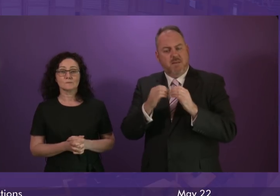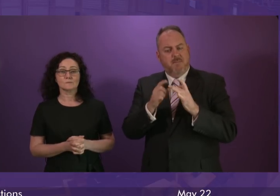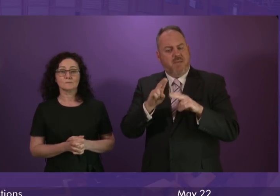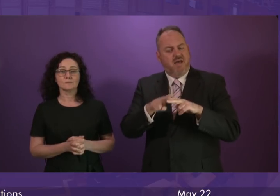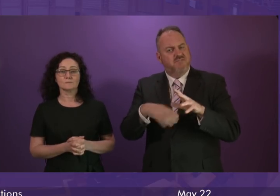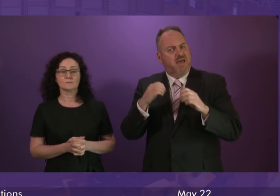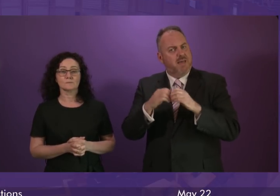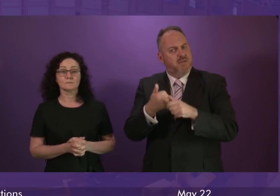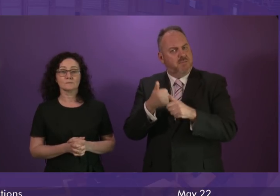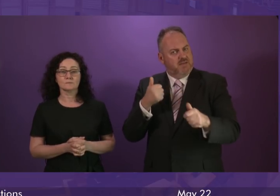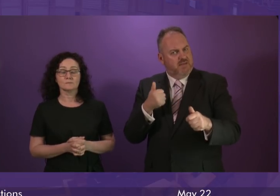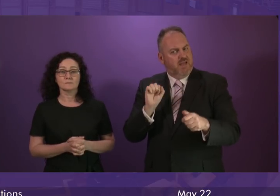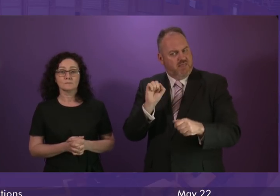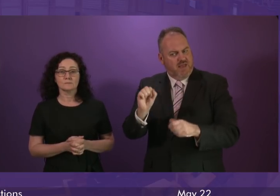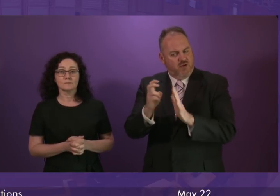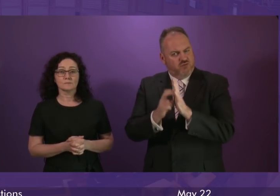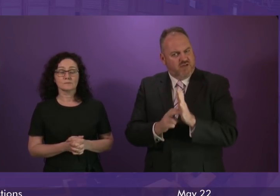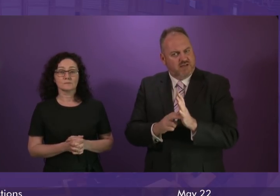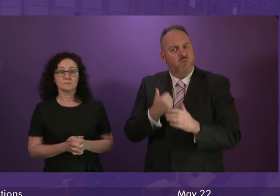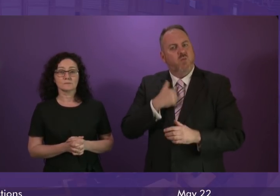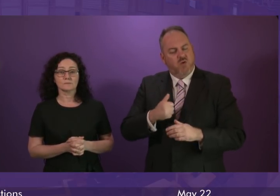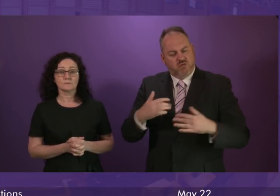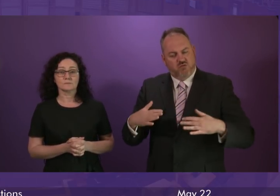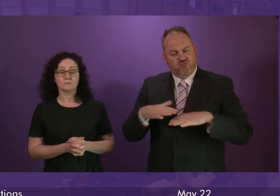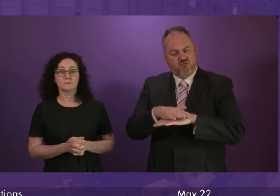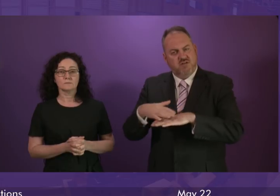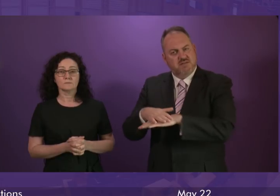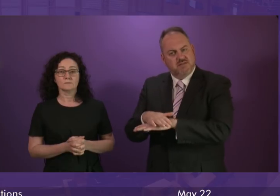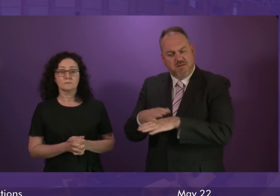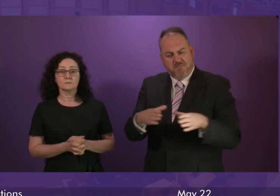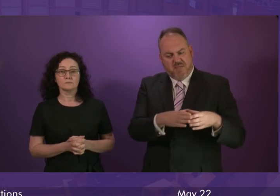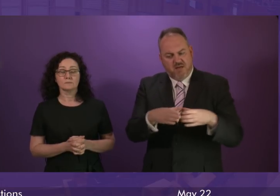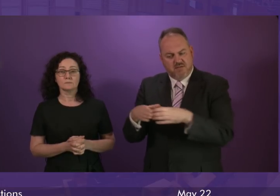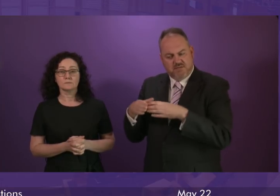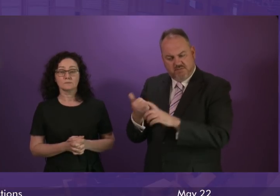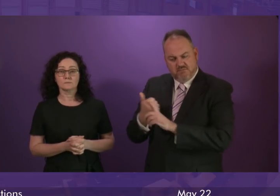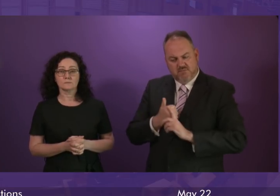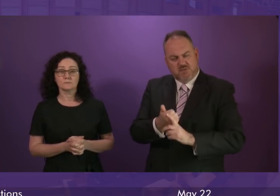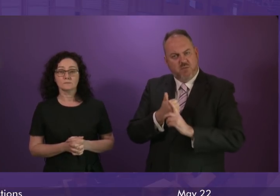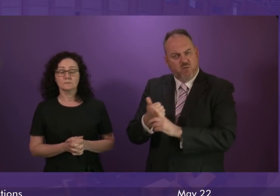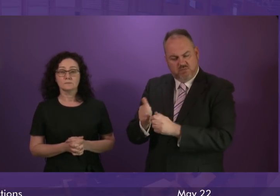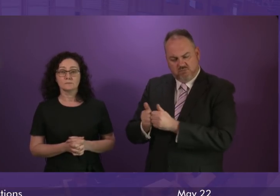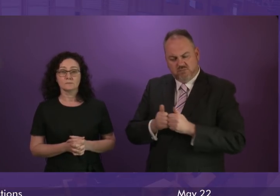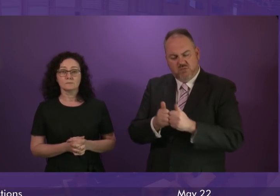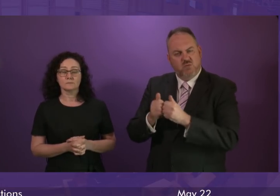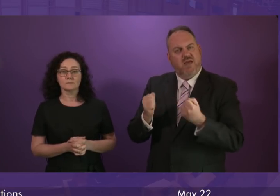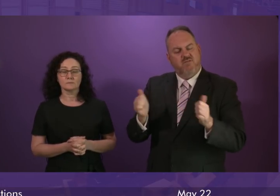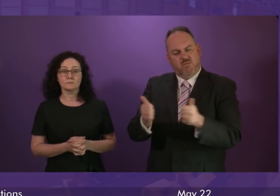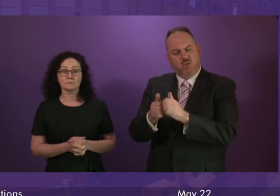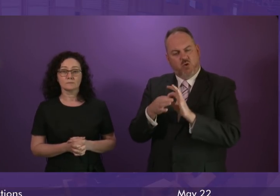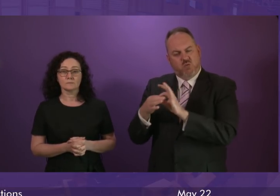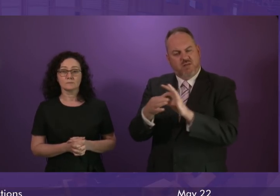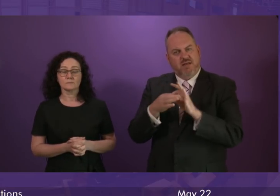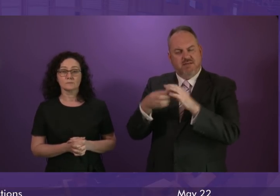renewable energy contracts. We want to win cross-party support so that this Parliament can send out a united message